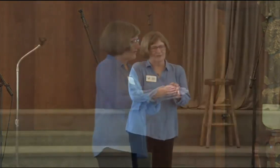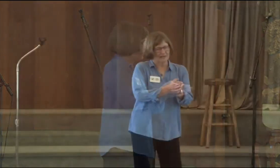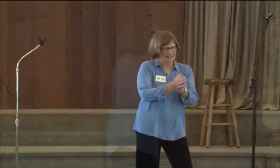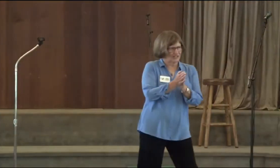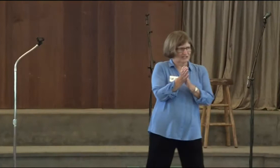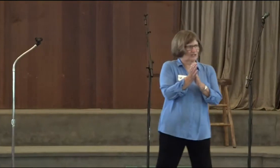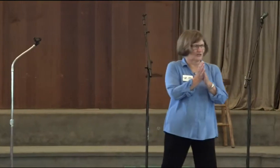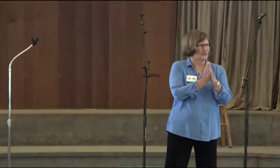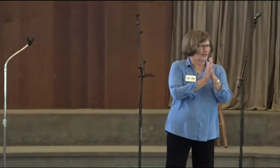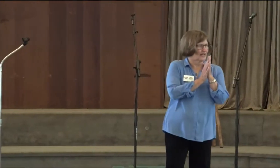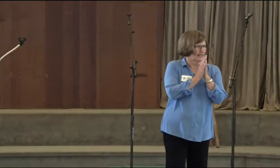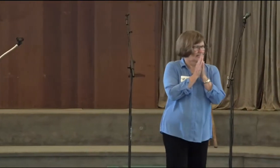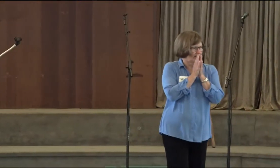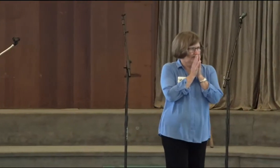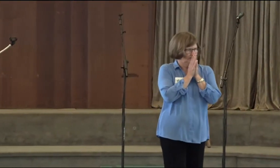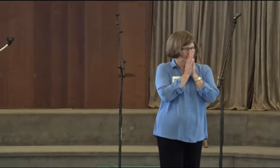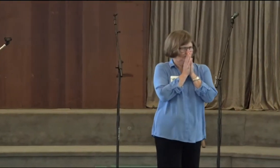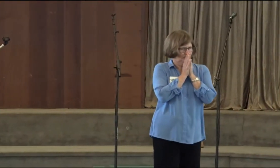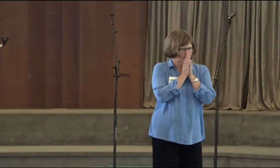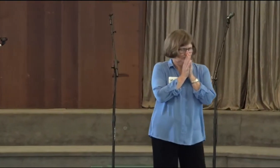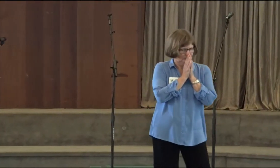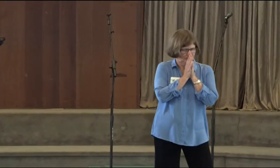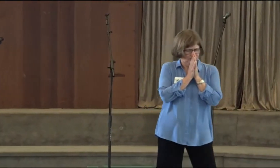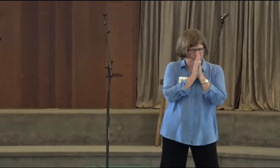All right. Let's just close our eyes here.